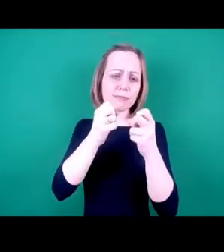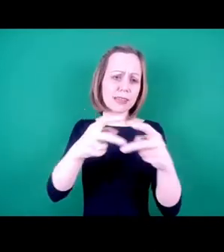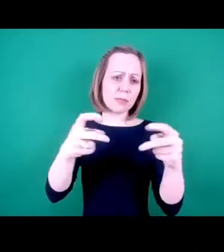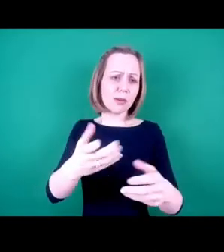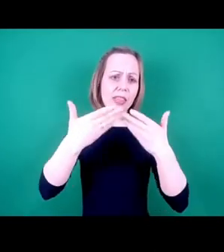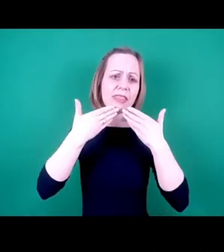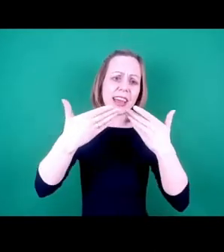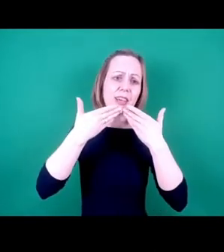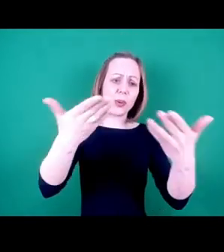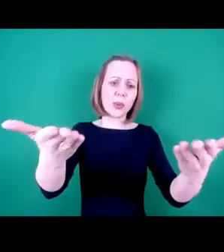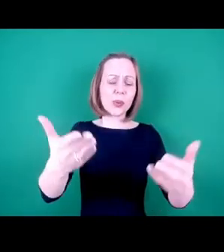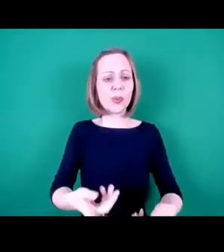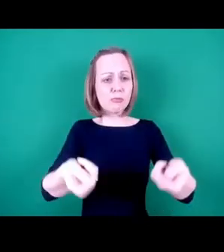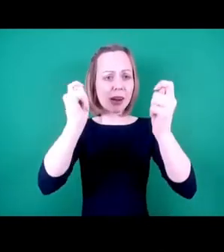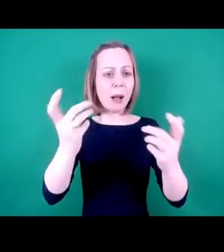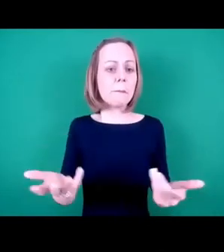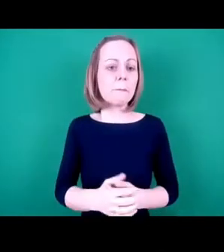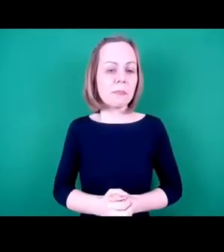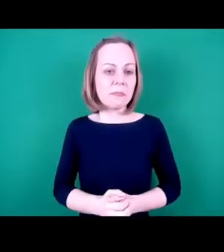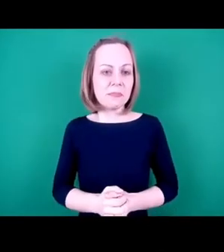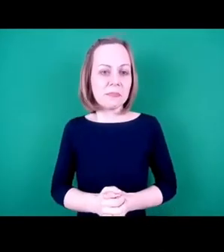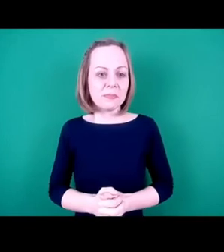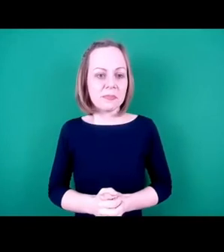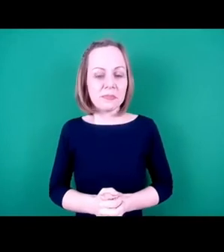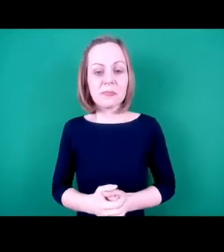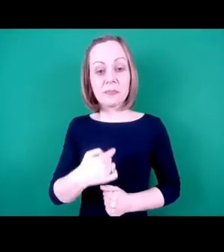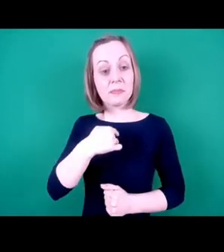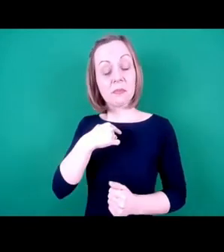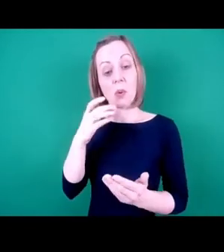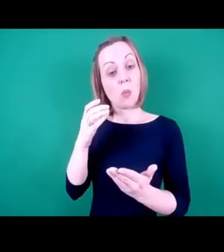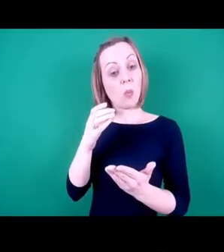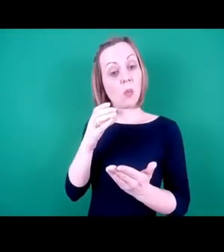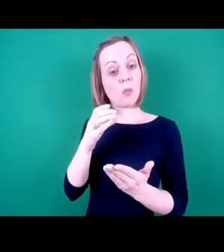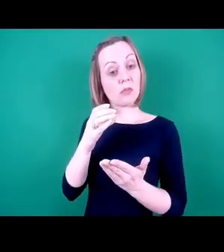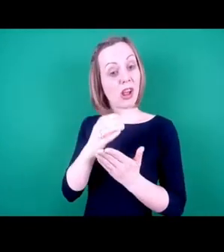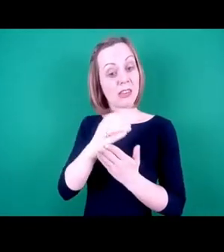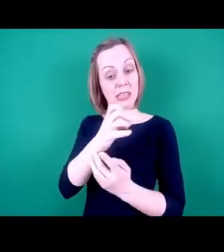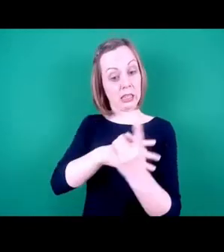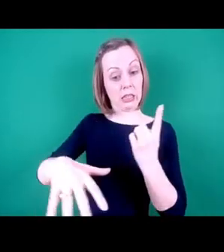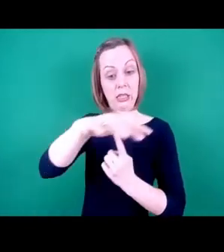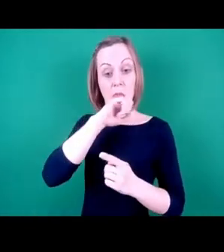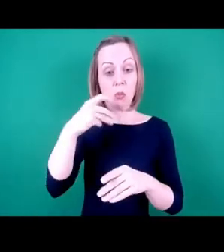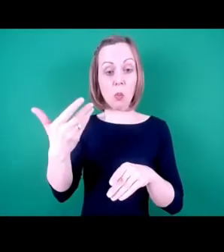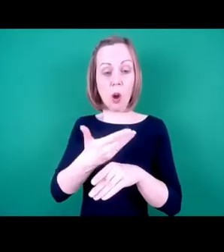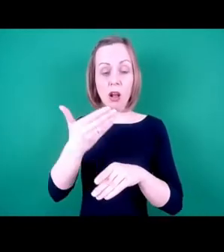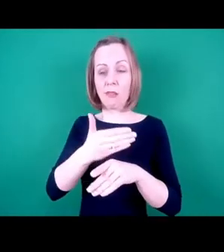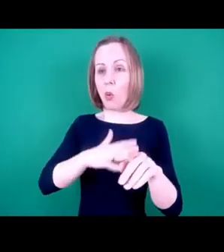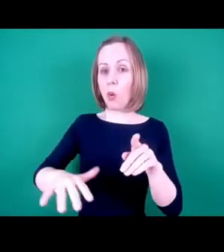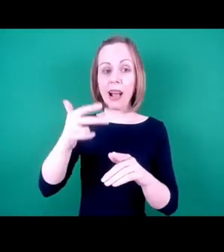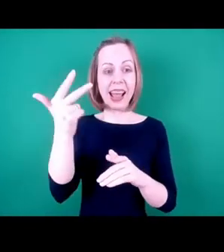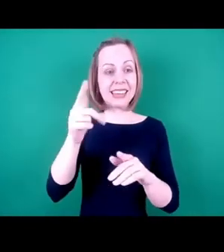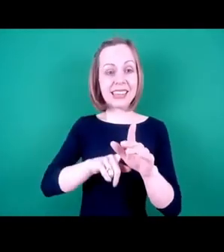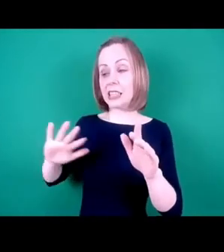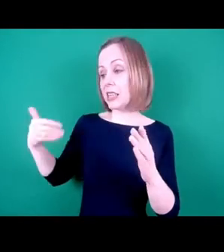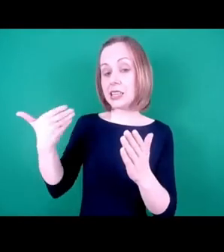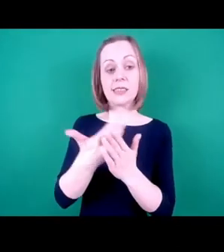thanks for raising that. For me, I've worked in the charitable and community sector in Milton Keynes for the last 18